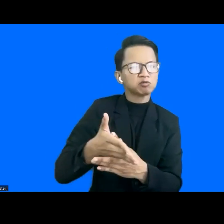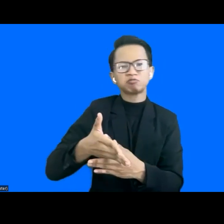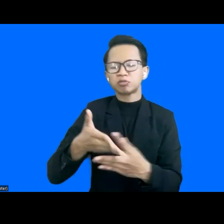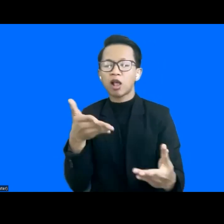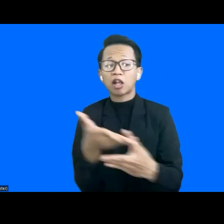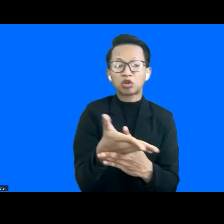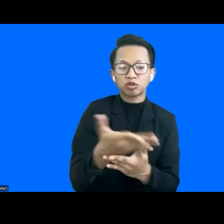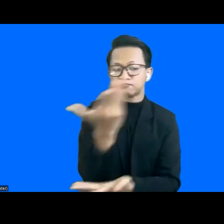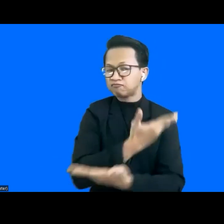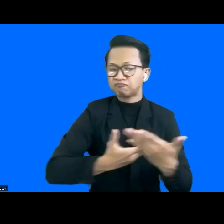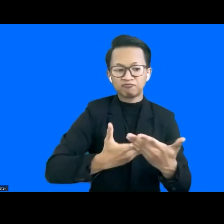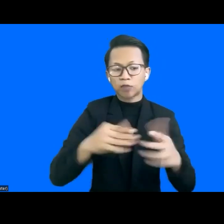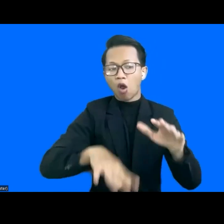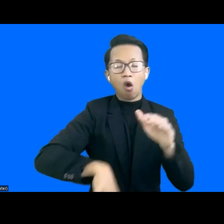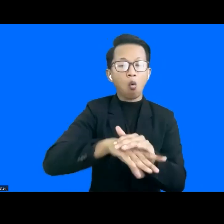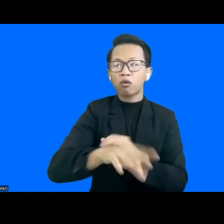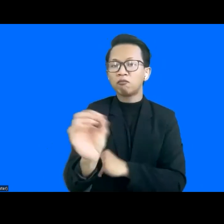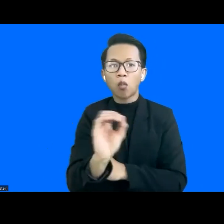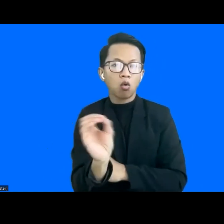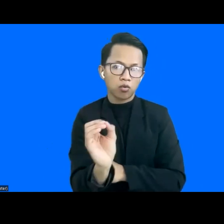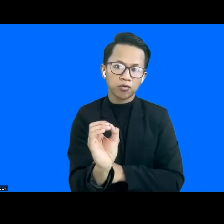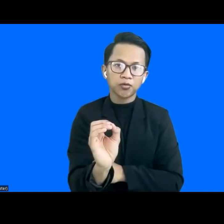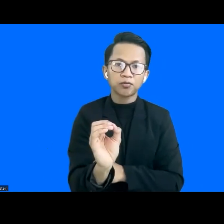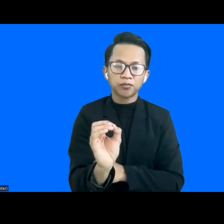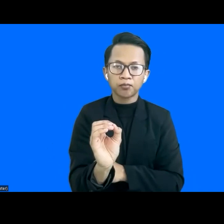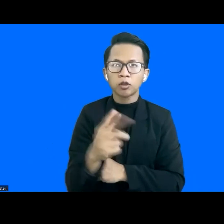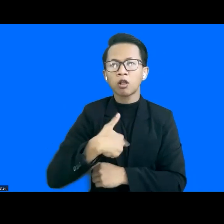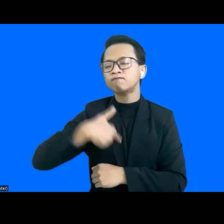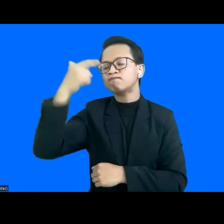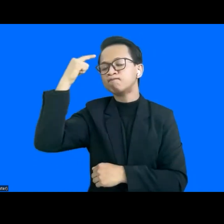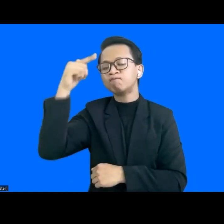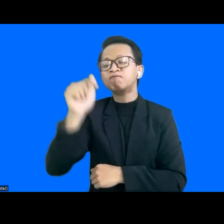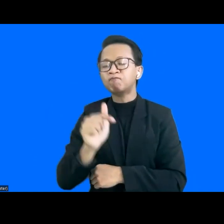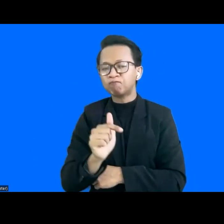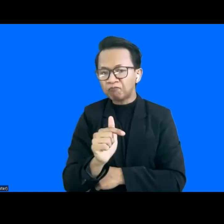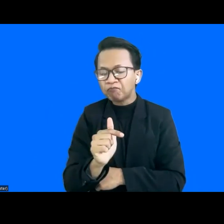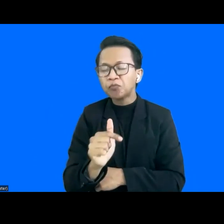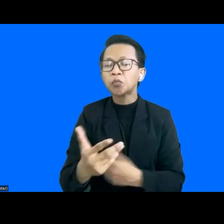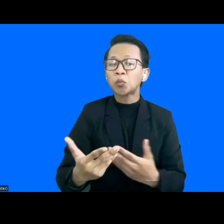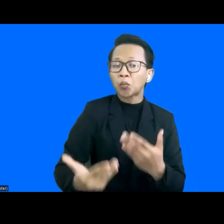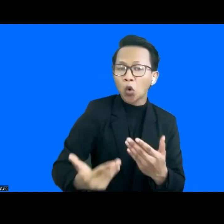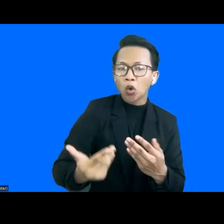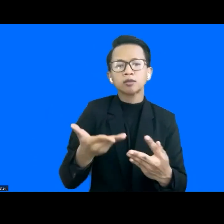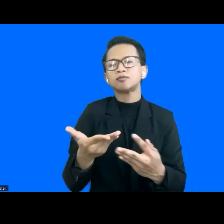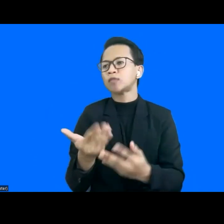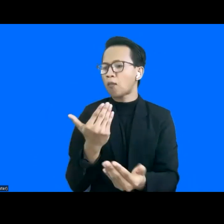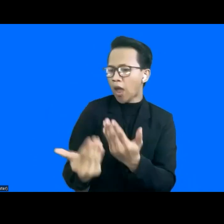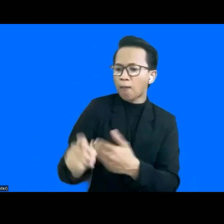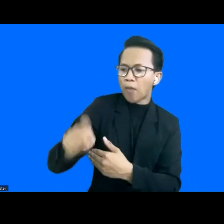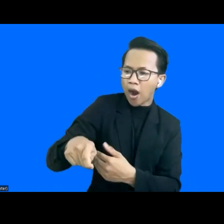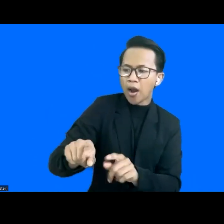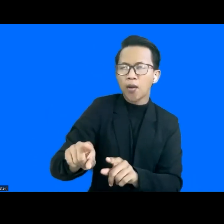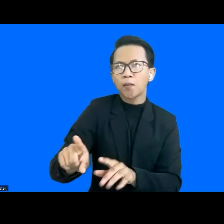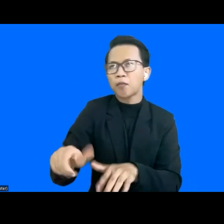people. And I think some of them might be usable, but not that friendly